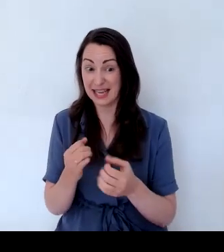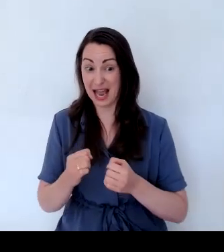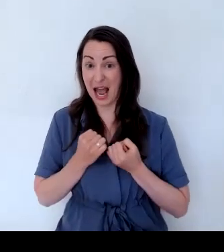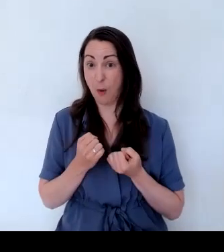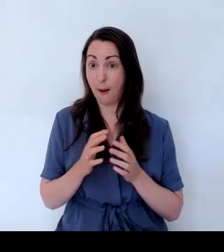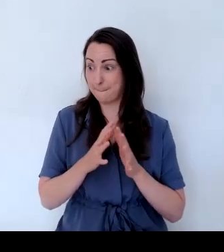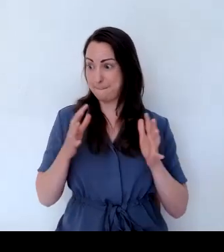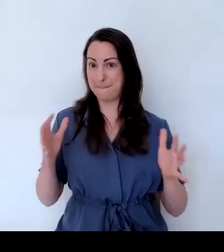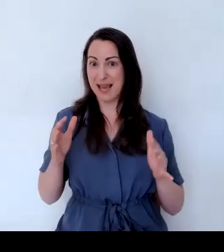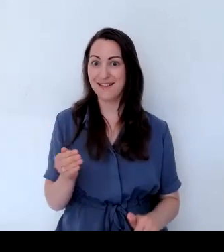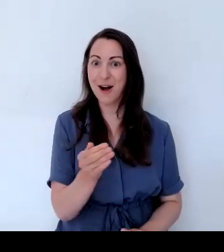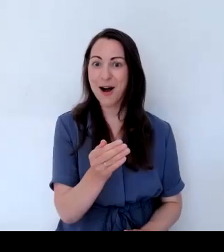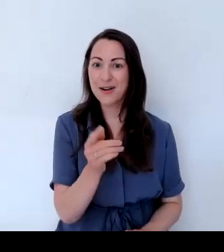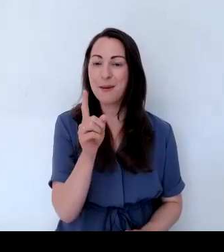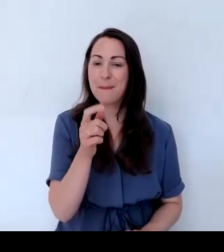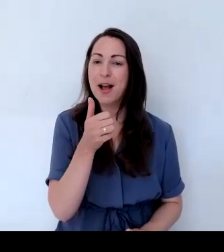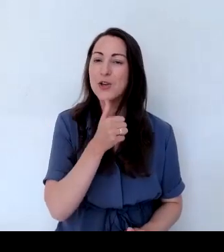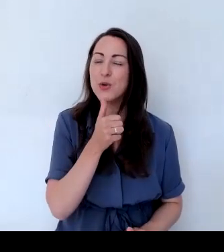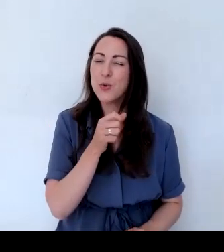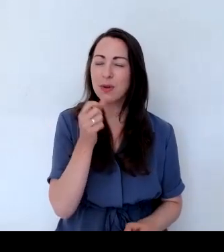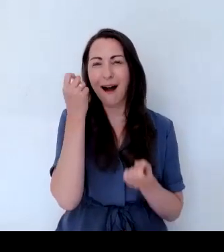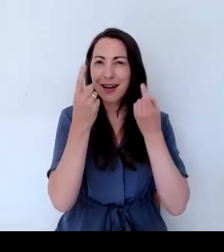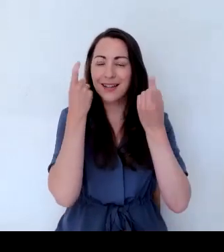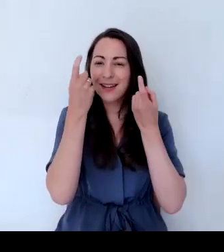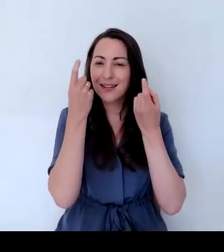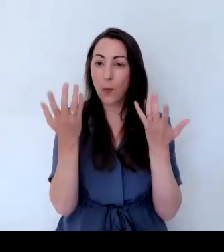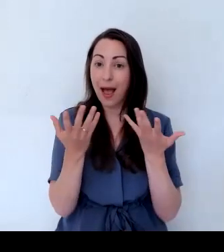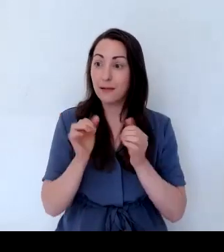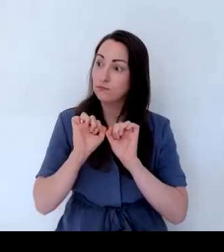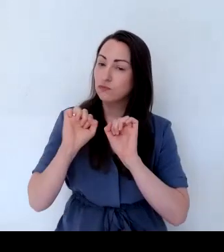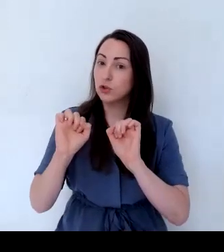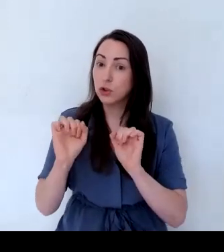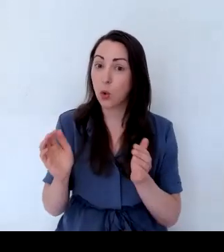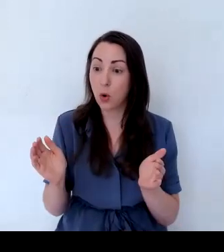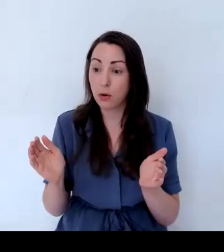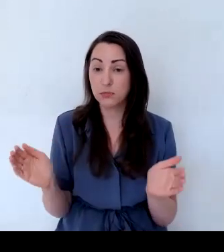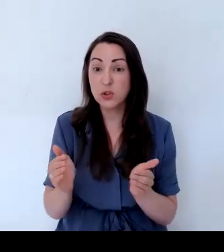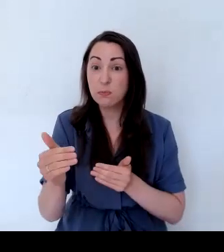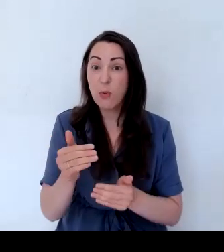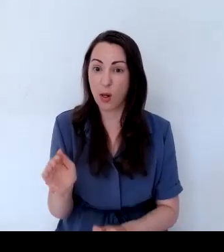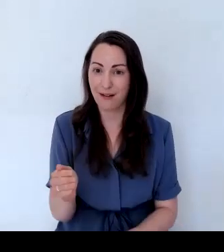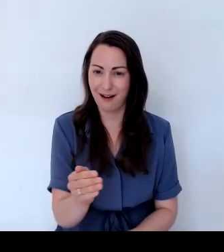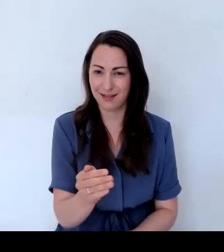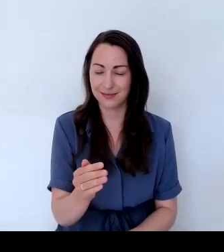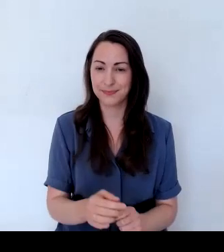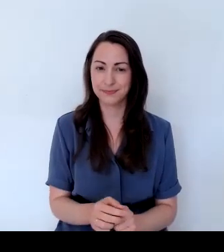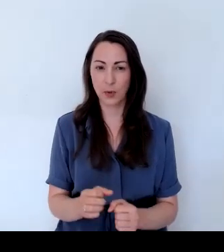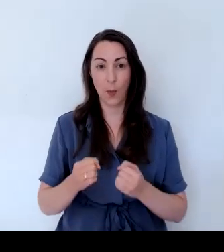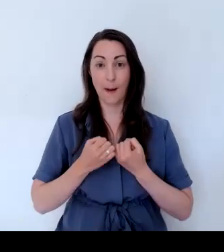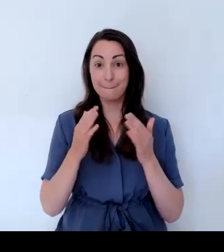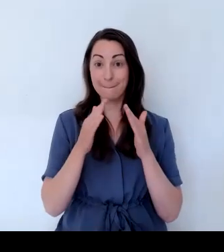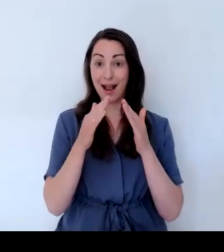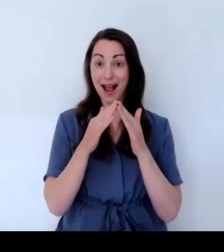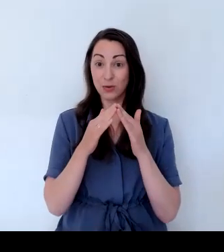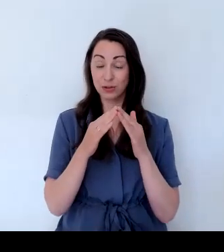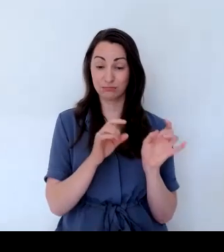I want to show you the front of our house. Now we moved here 20 years ago and this hydrangea